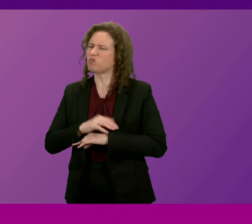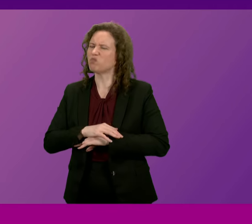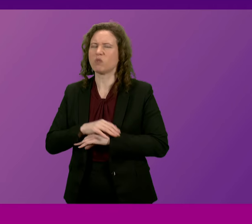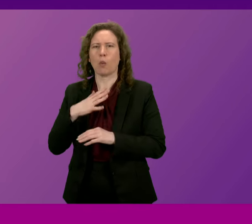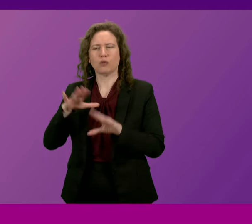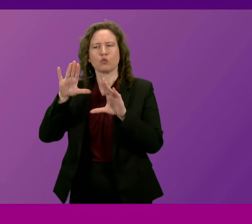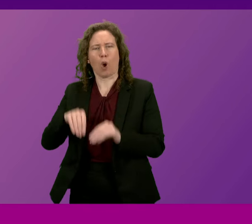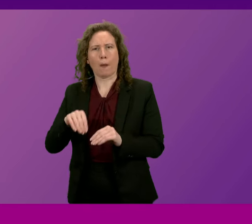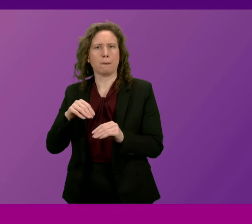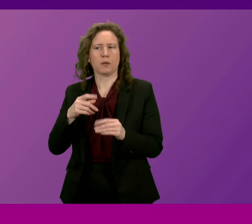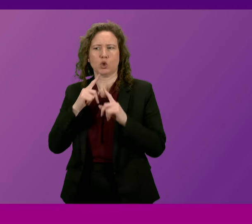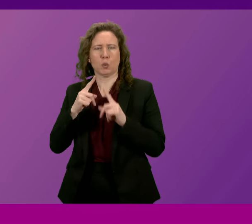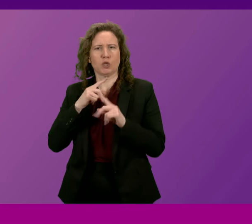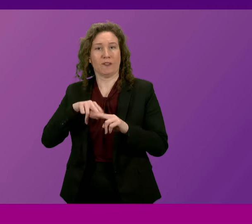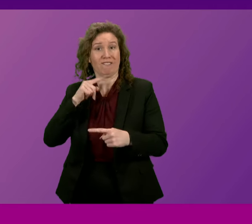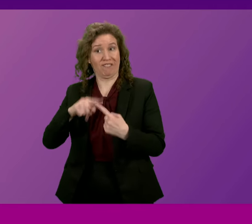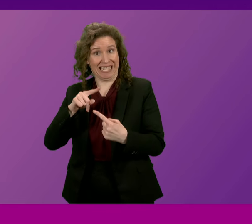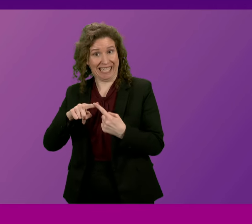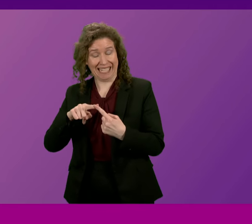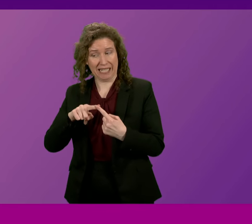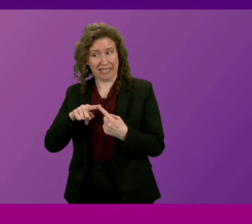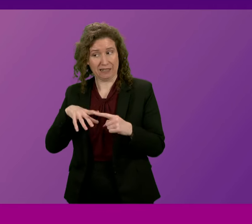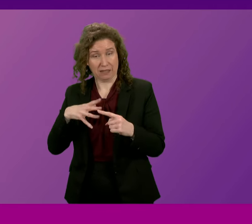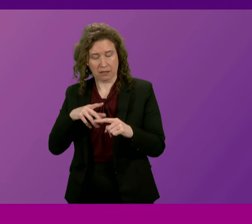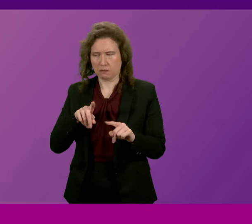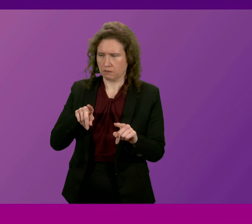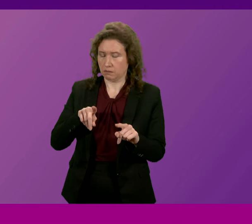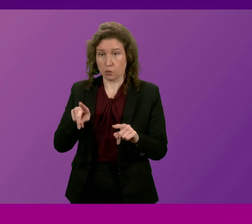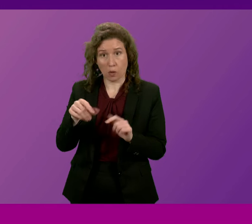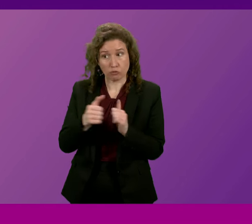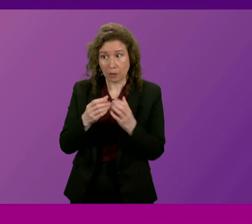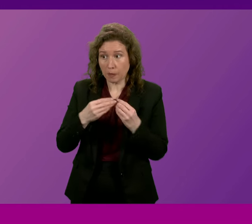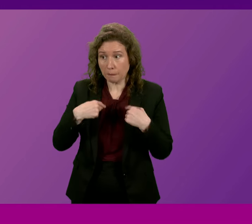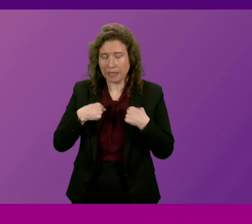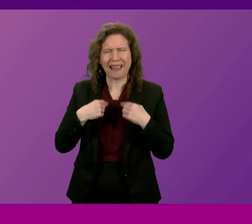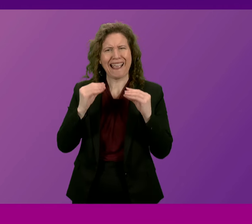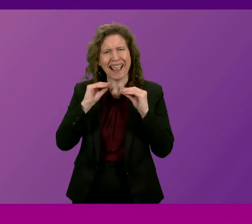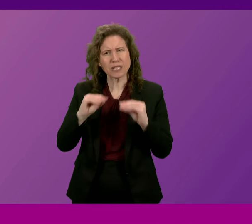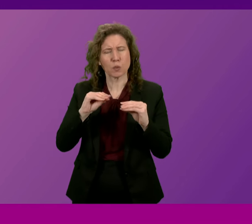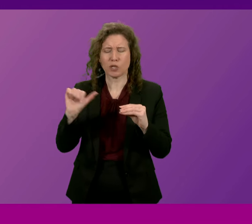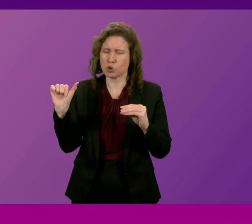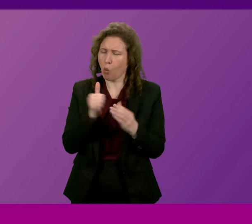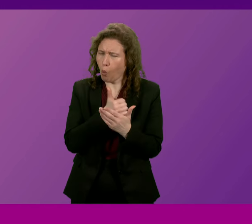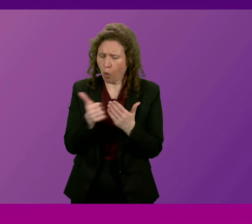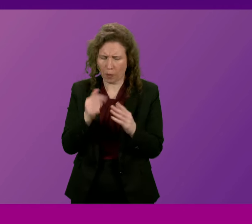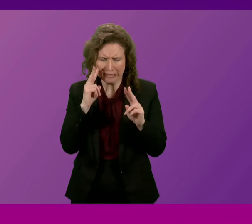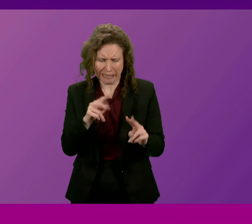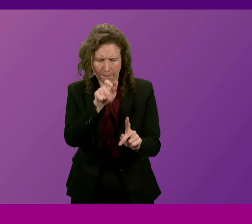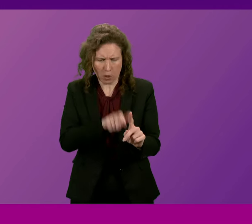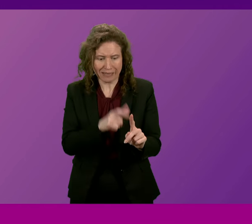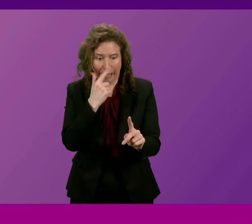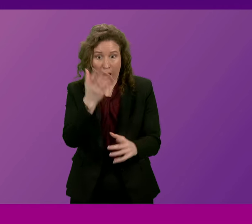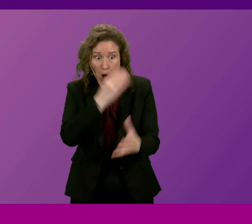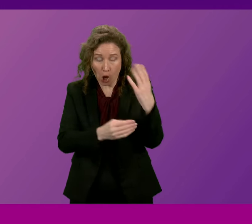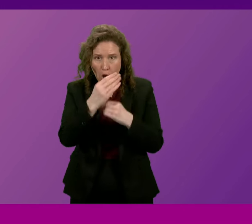tuition fees. Does the First Minister agree with me that education should always be based on the ability to learn rather